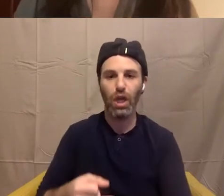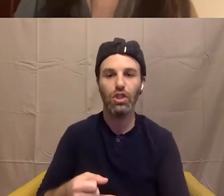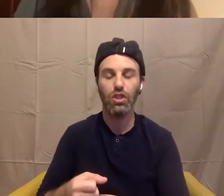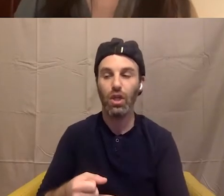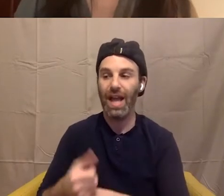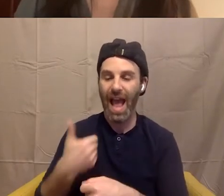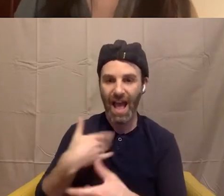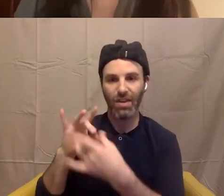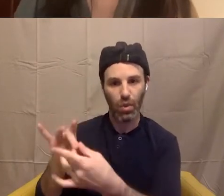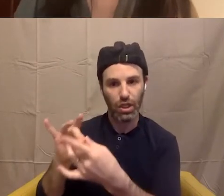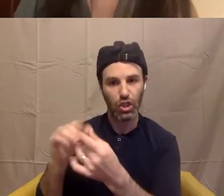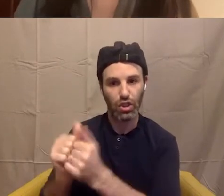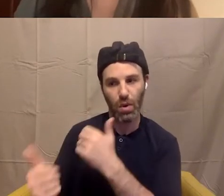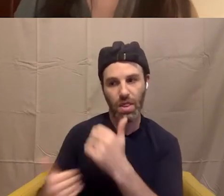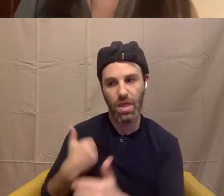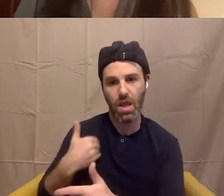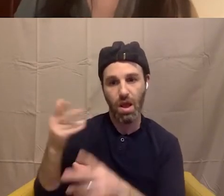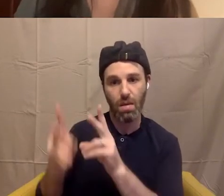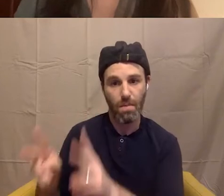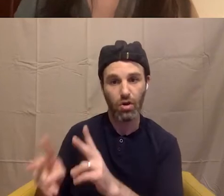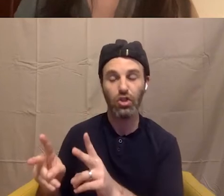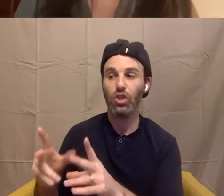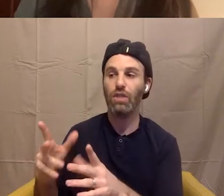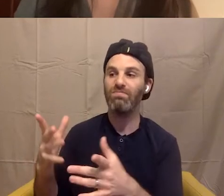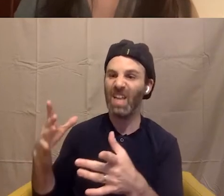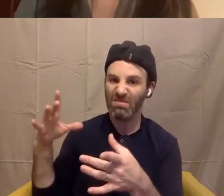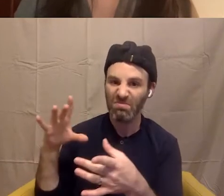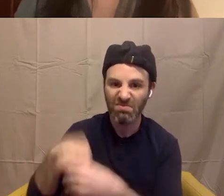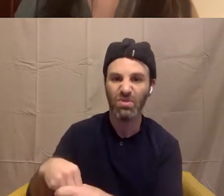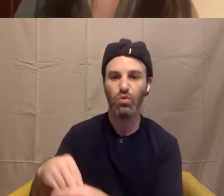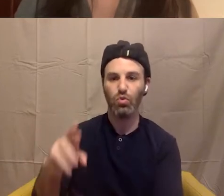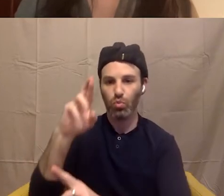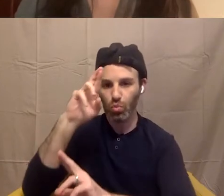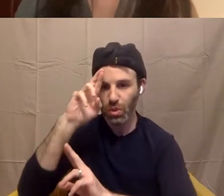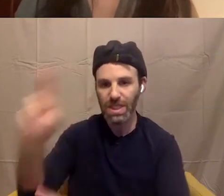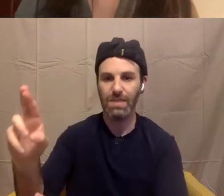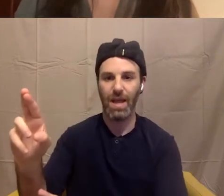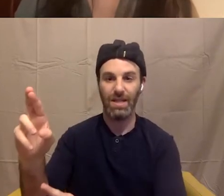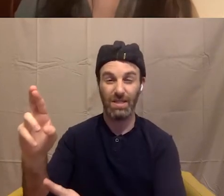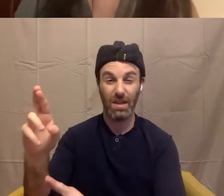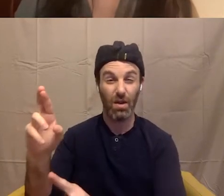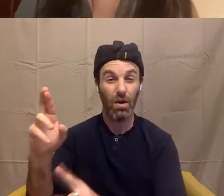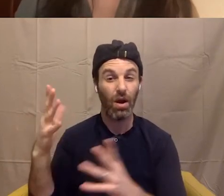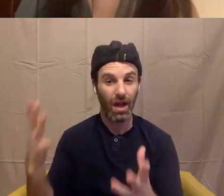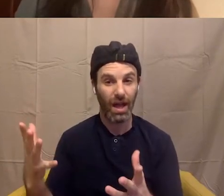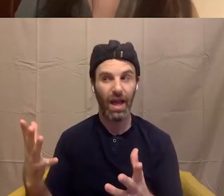our young person that's rooted in respect. And when they can see that and